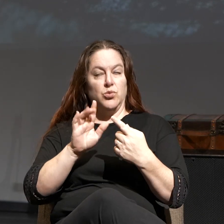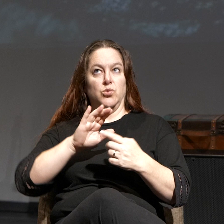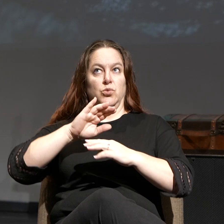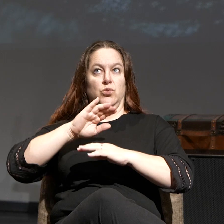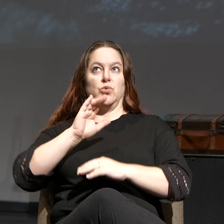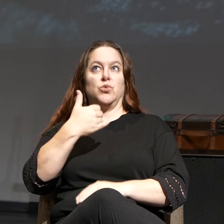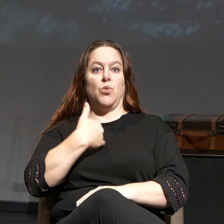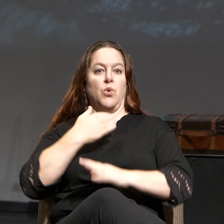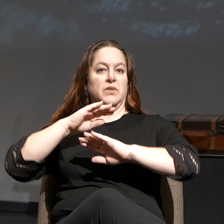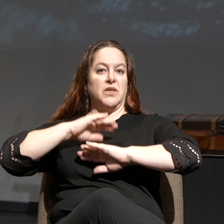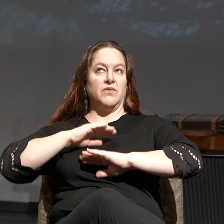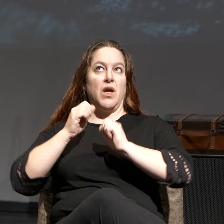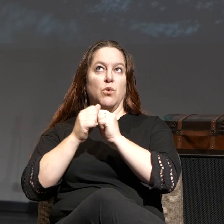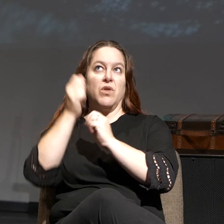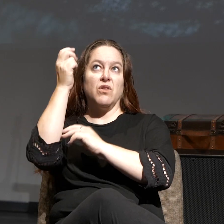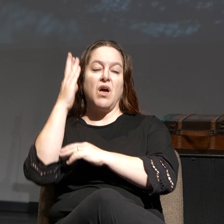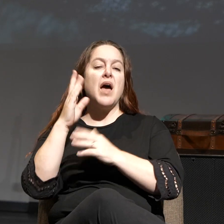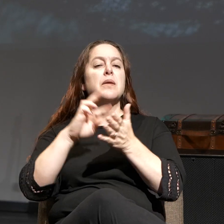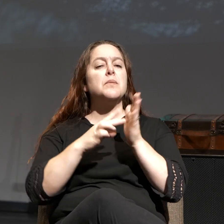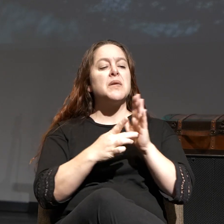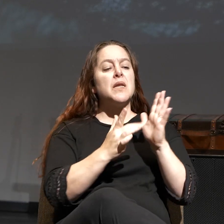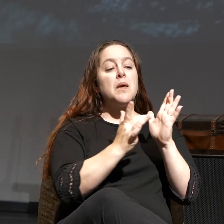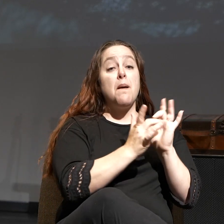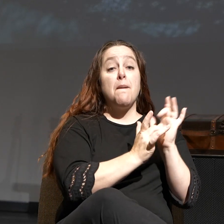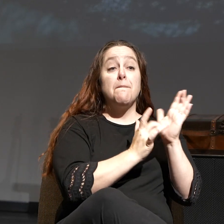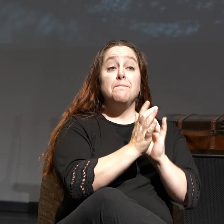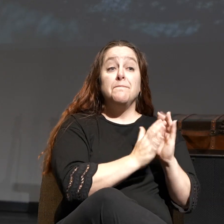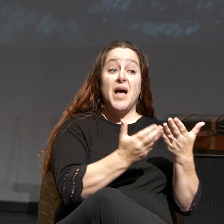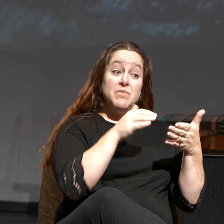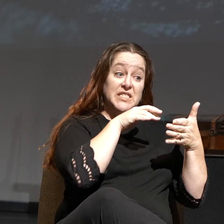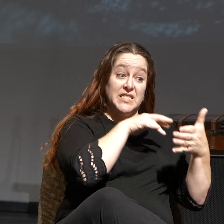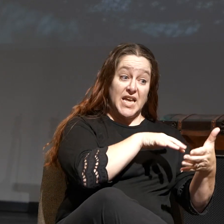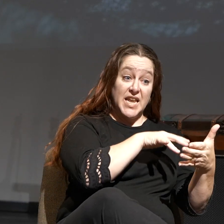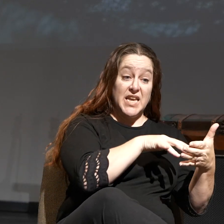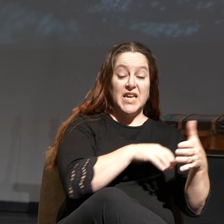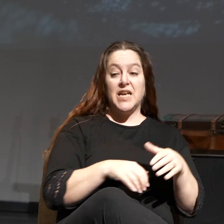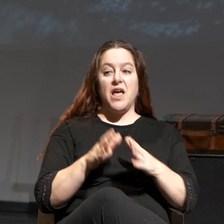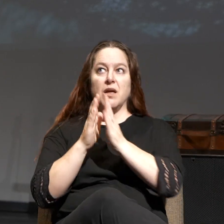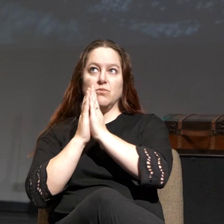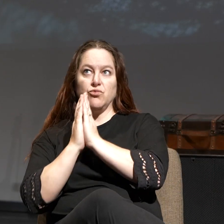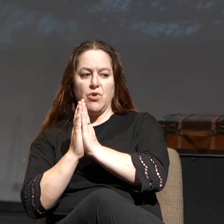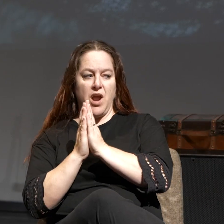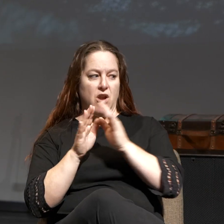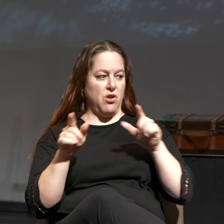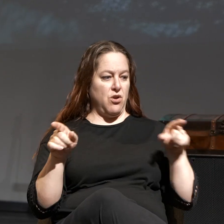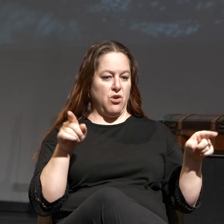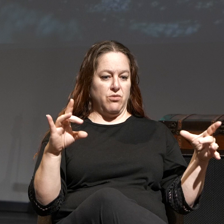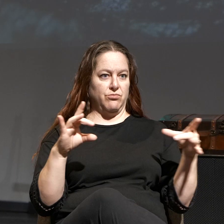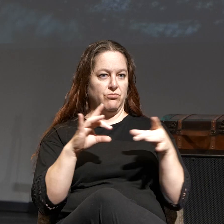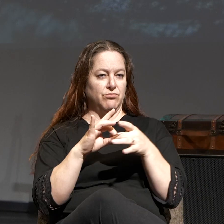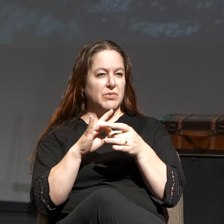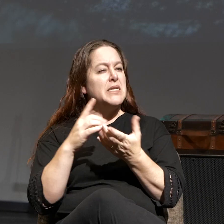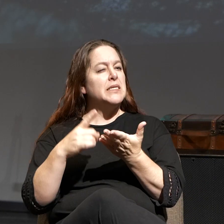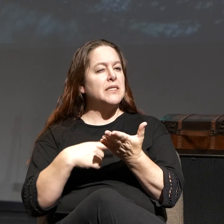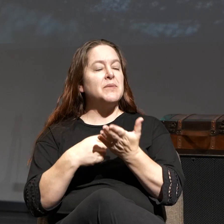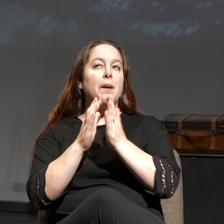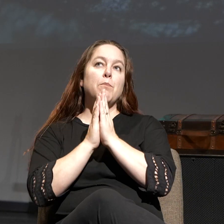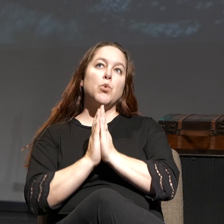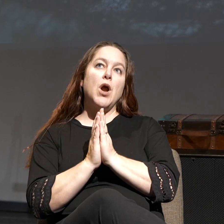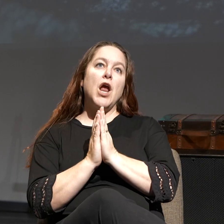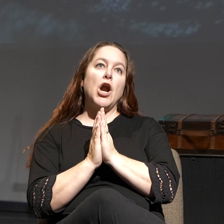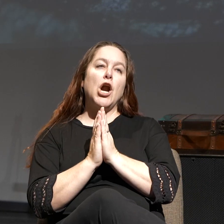between Bible study and prayer. Sometimes prayer can feel like